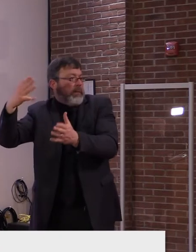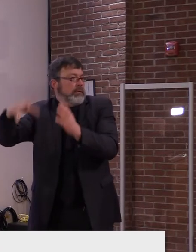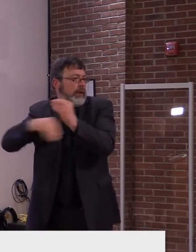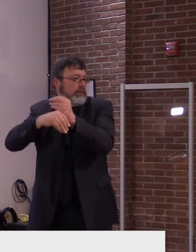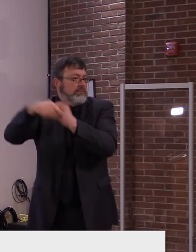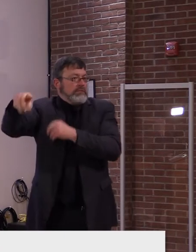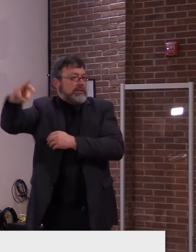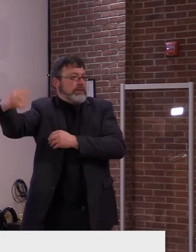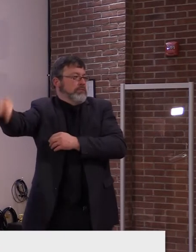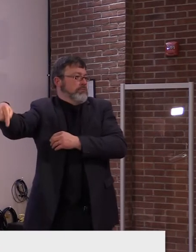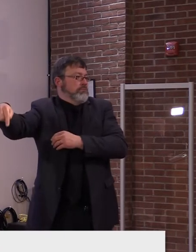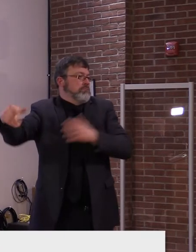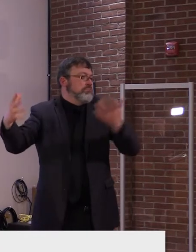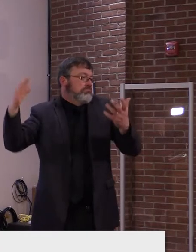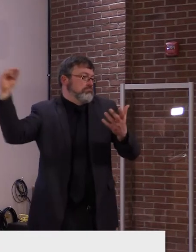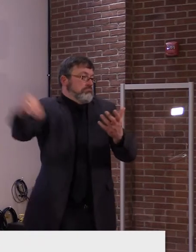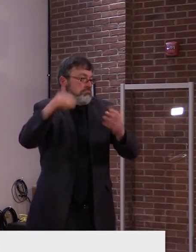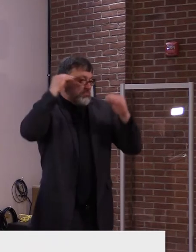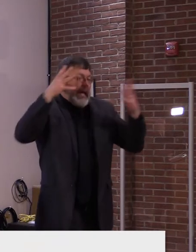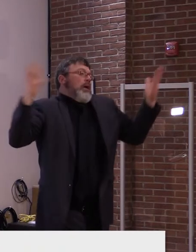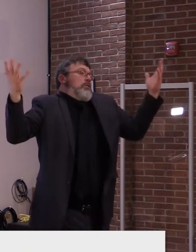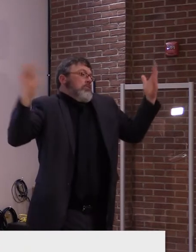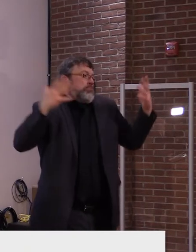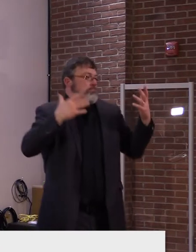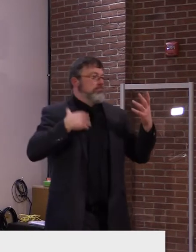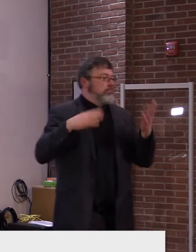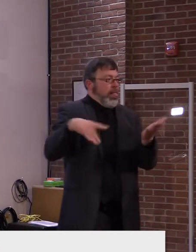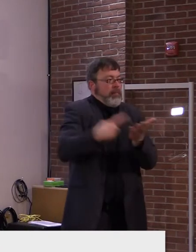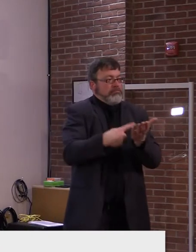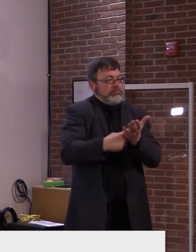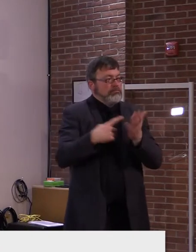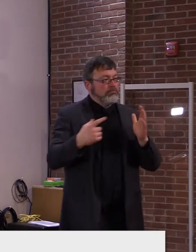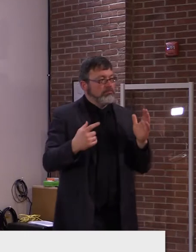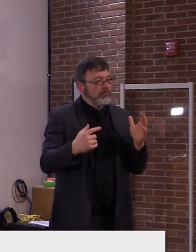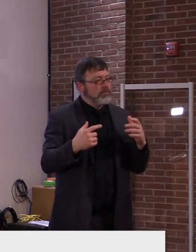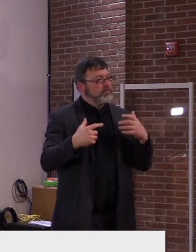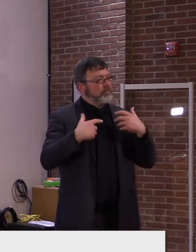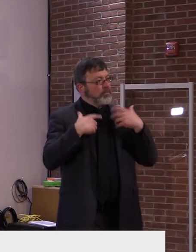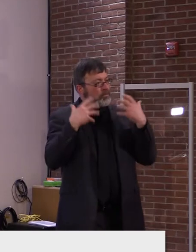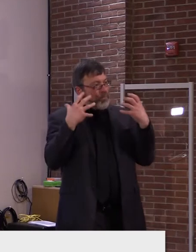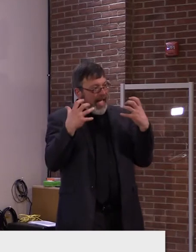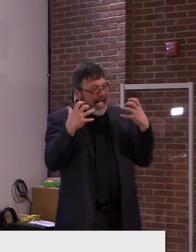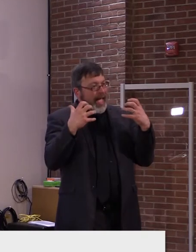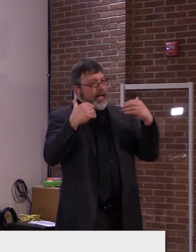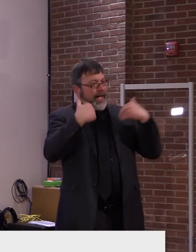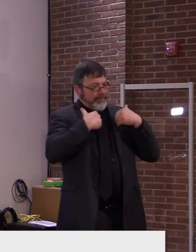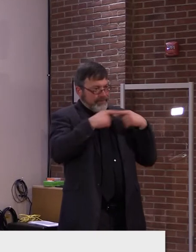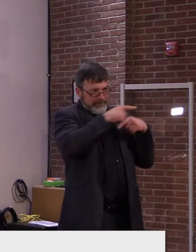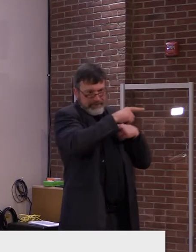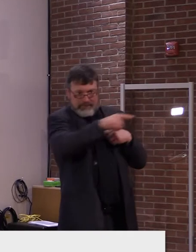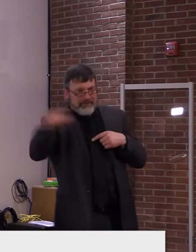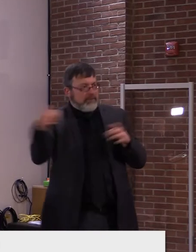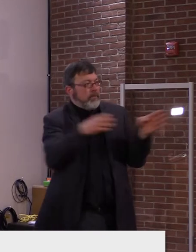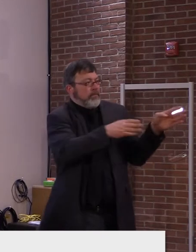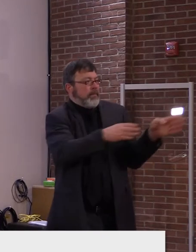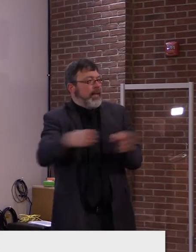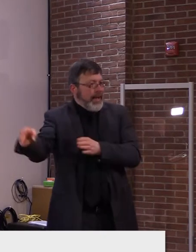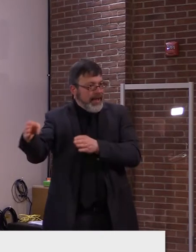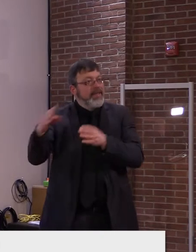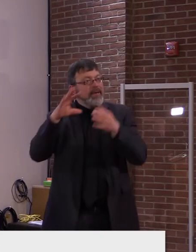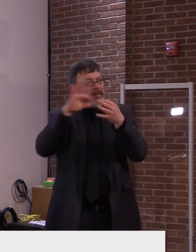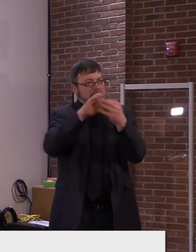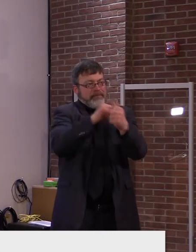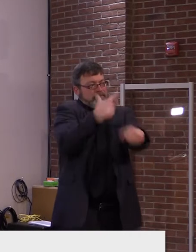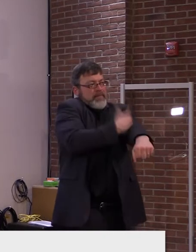that we're both looking for a path forward on where we're going to go with those vaccinations and, and having